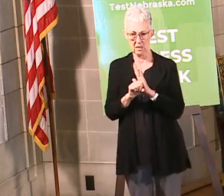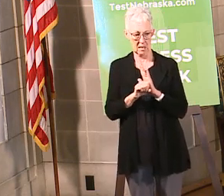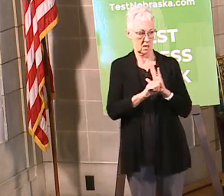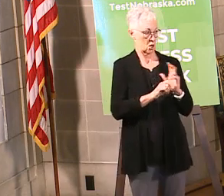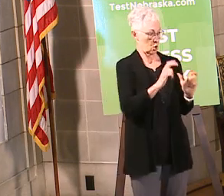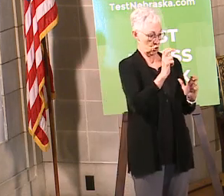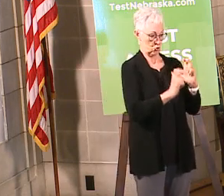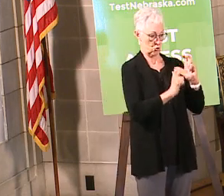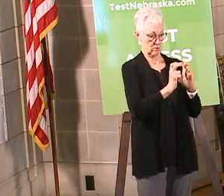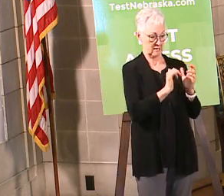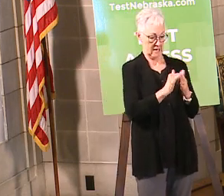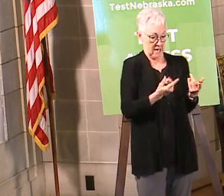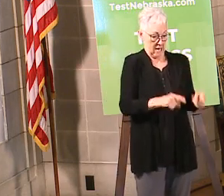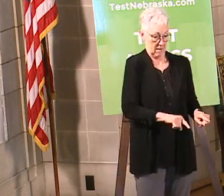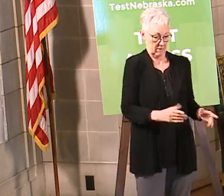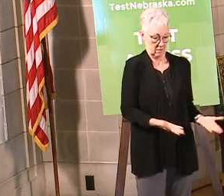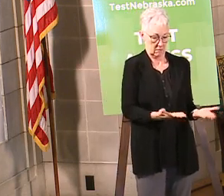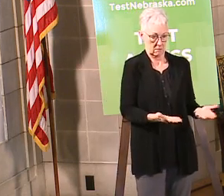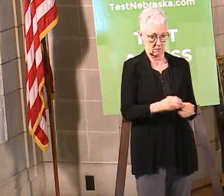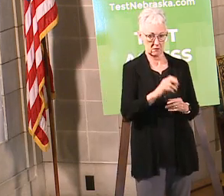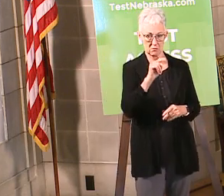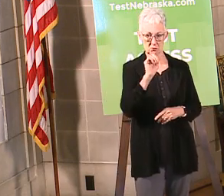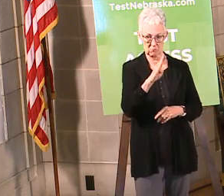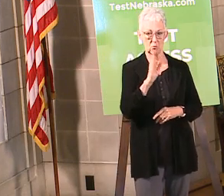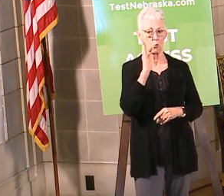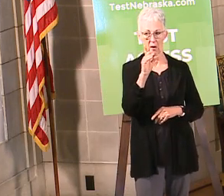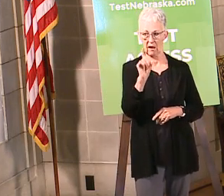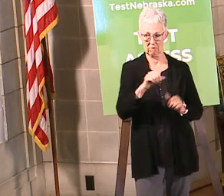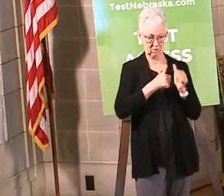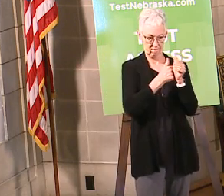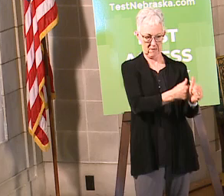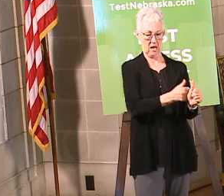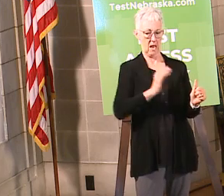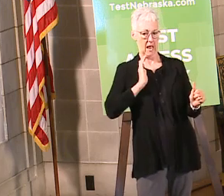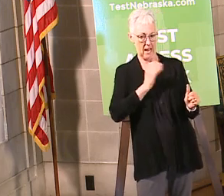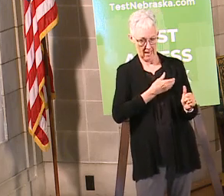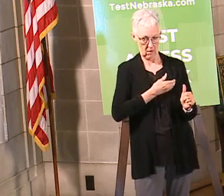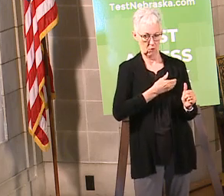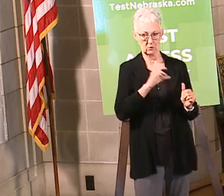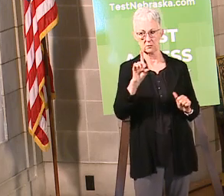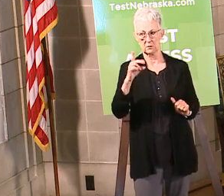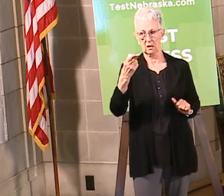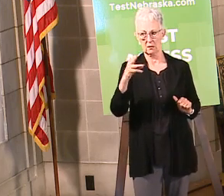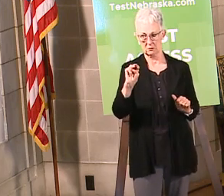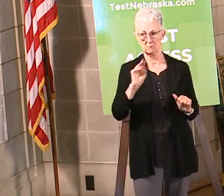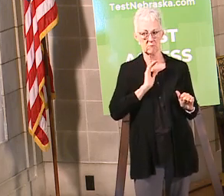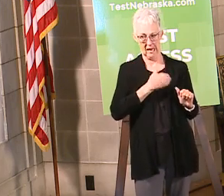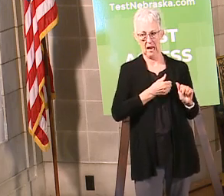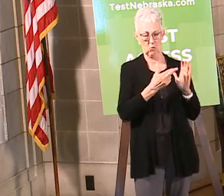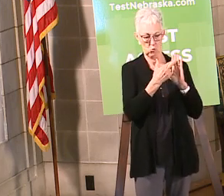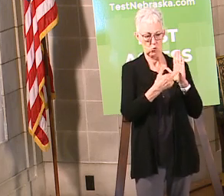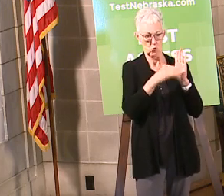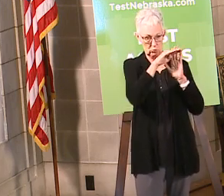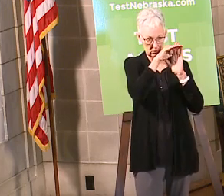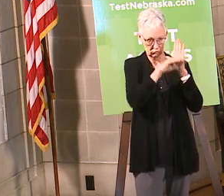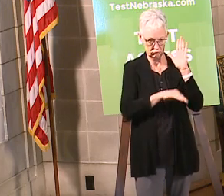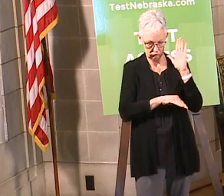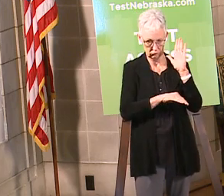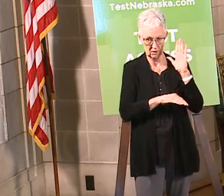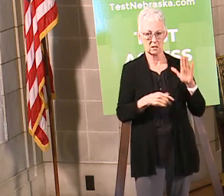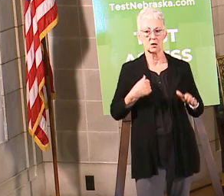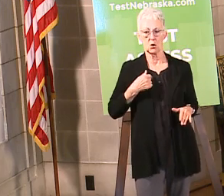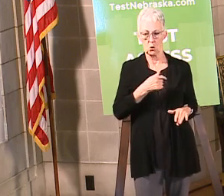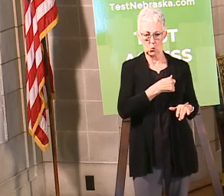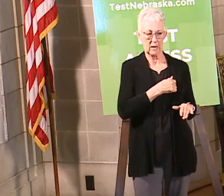they will have to be conducted in the same way to comply with the guidelines. So if you're, so we talked about in the guidance specifically about how